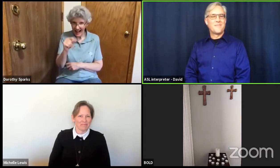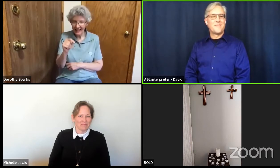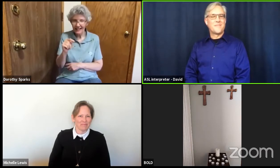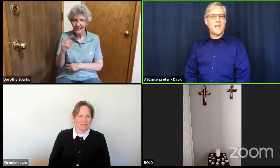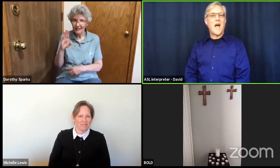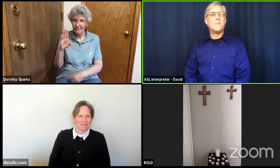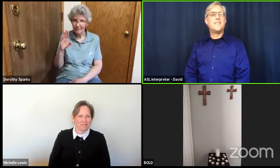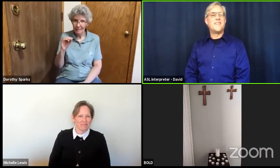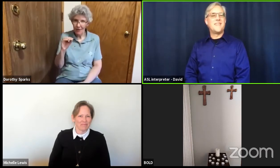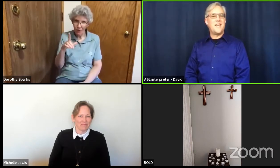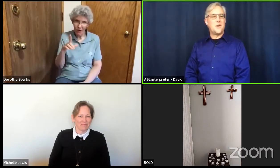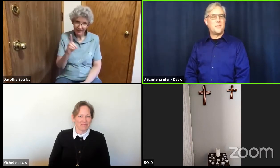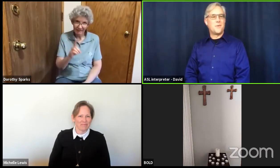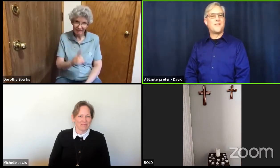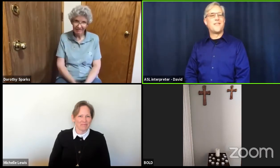I'm a deacon here at Bread of Life.